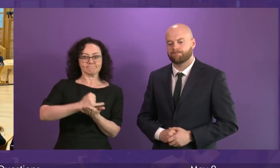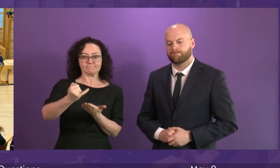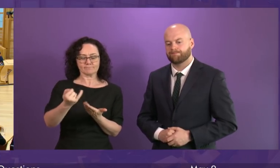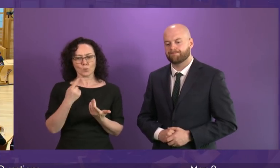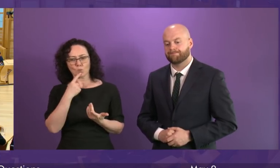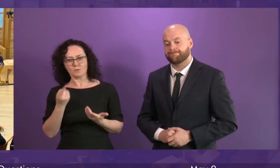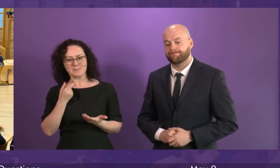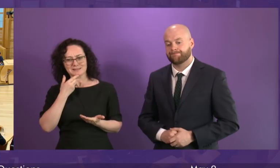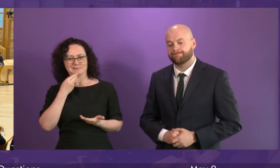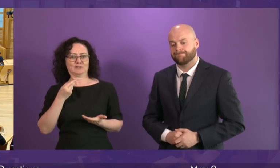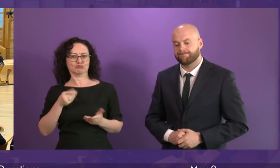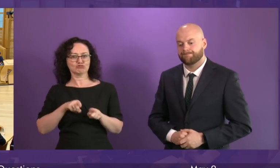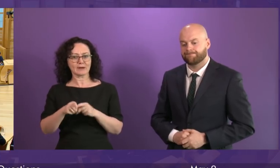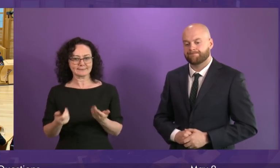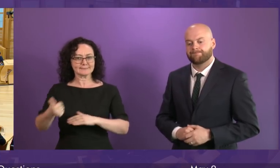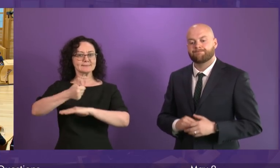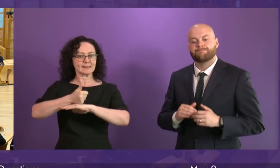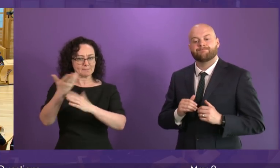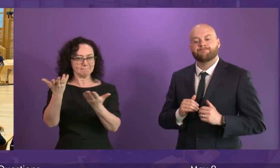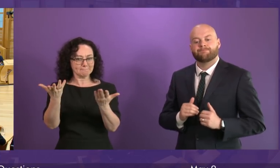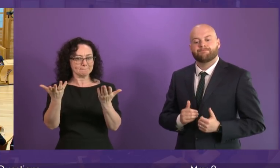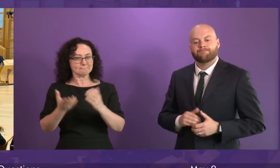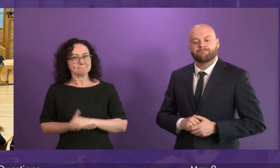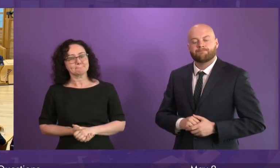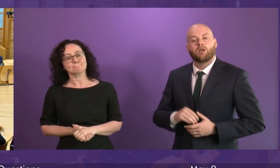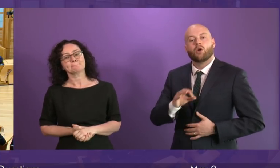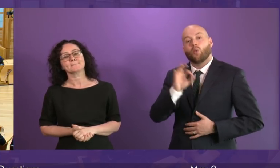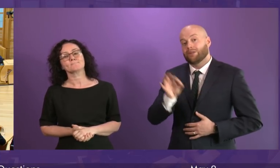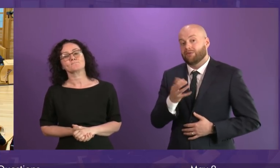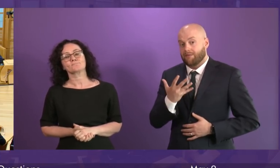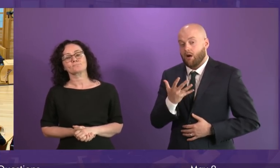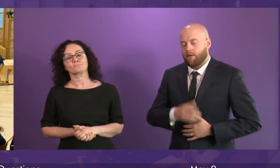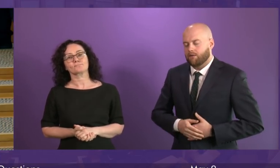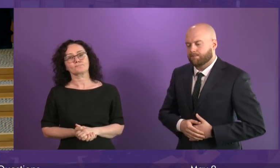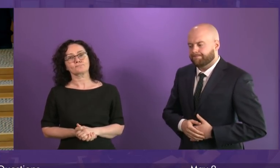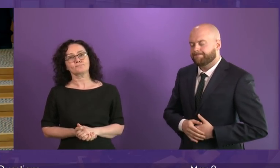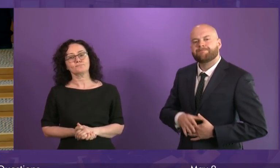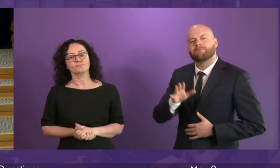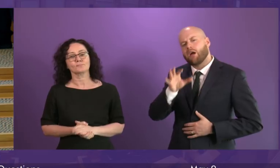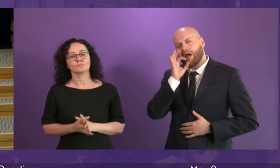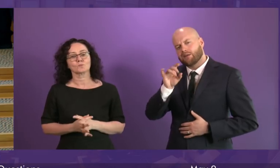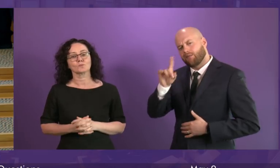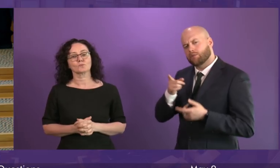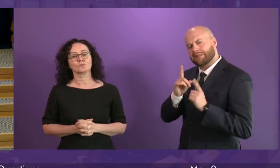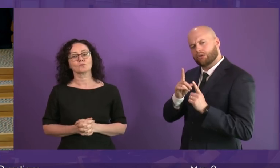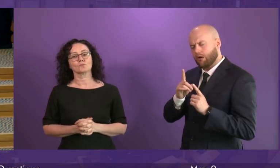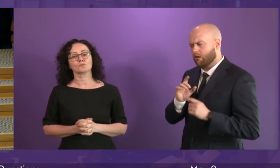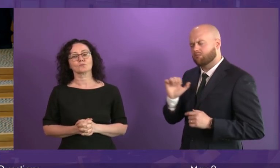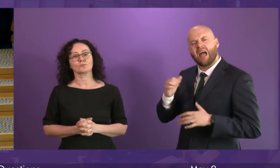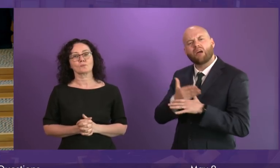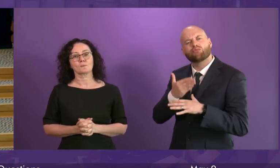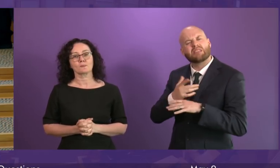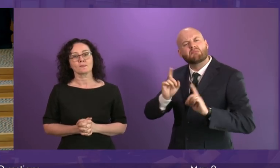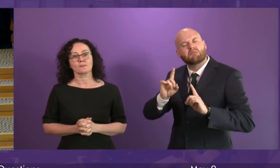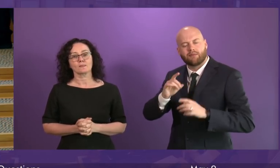Question number 5, Alexander Stewart. Thank you, Presiding Officer. To ask the First Minister what action the Scottish Government is taking in light of